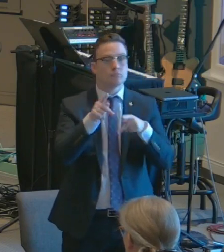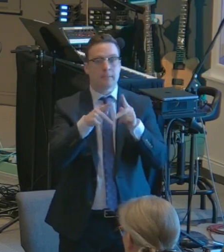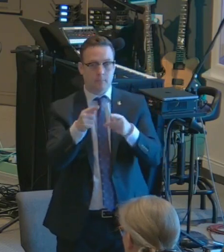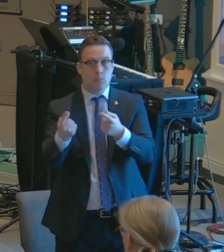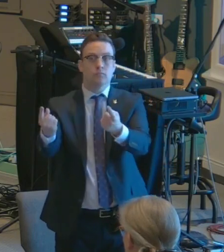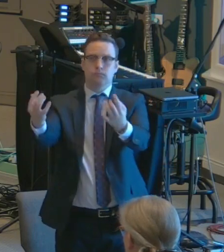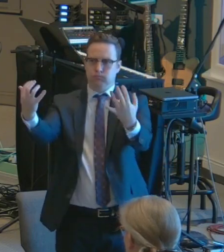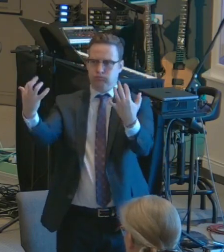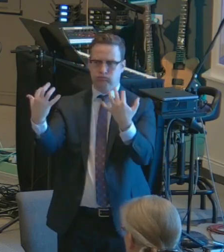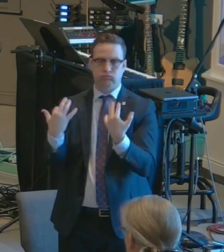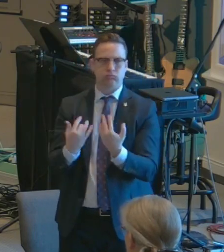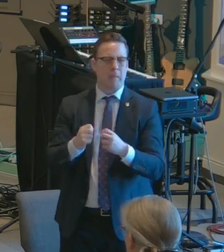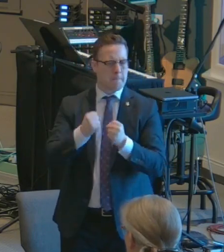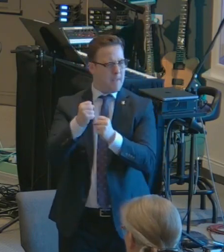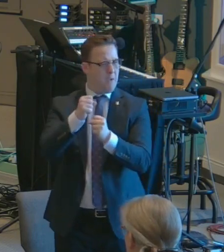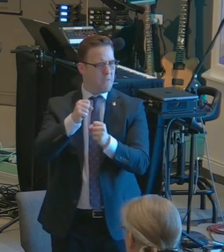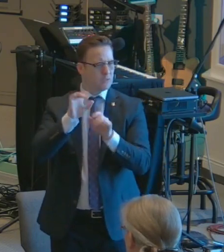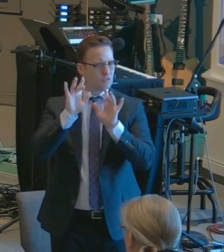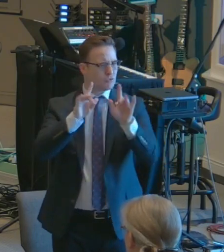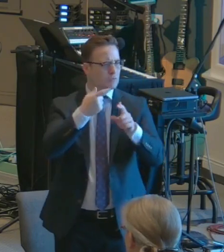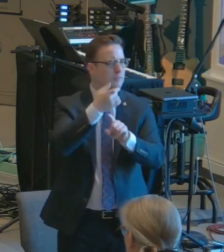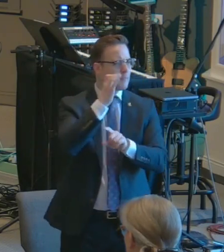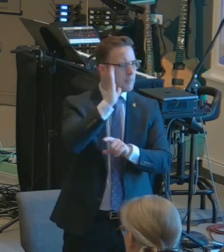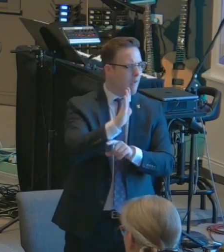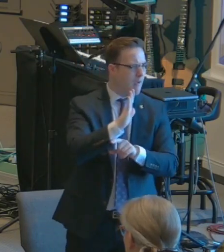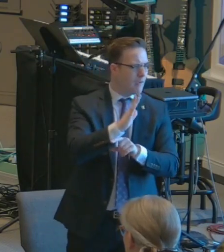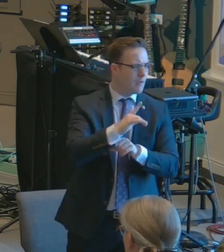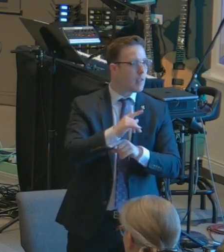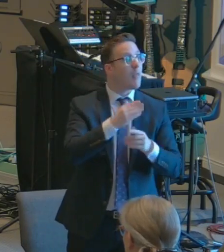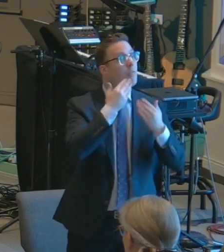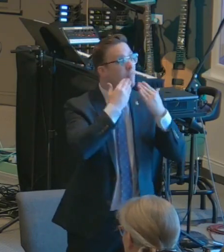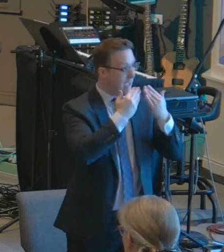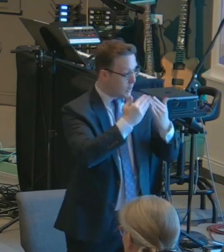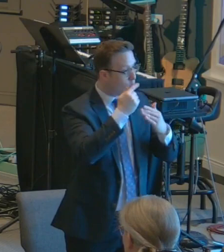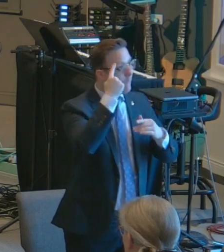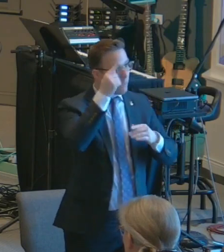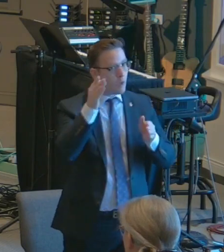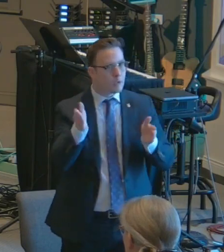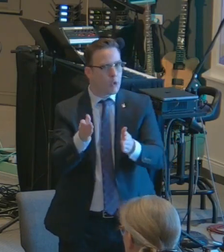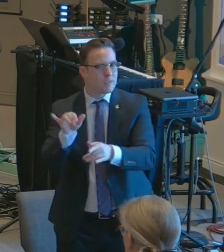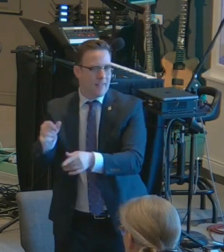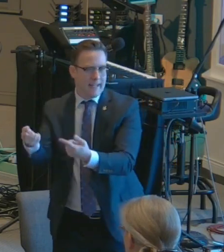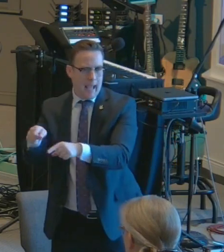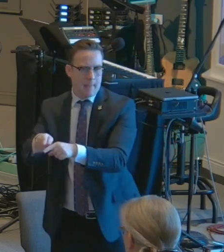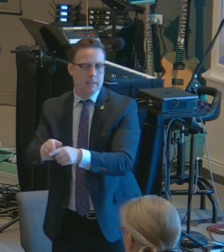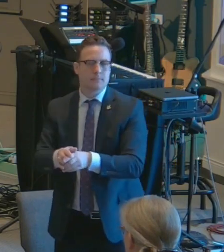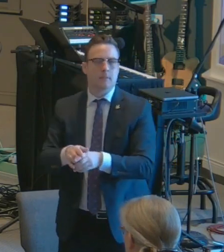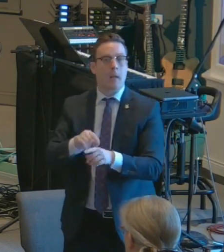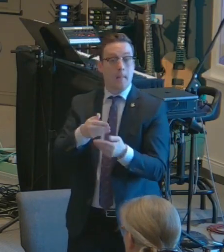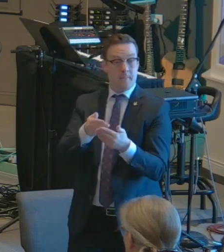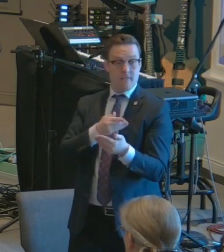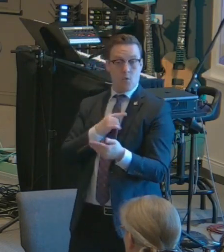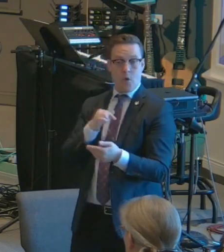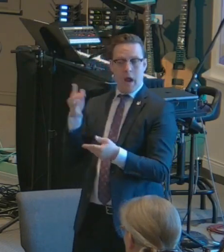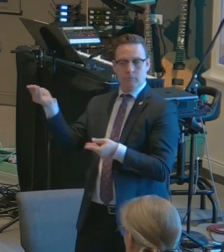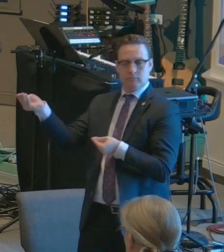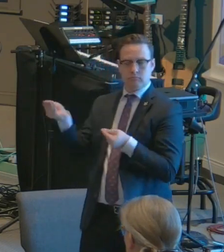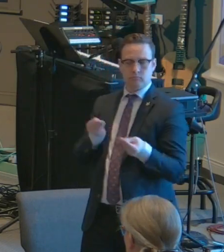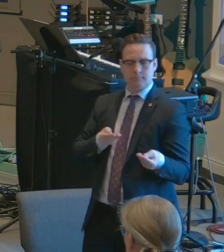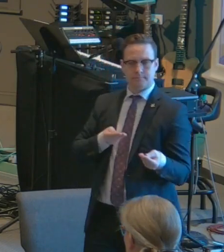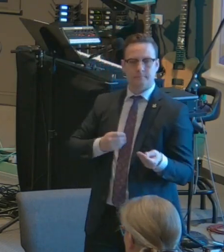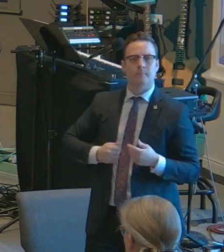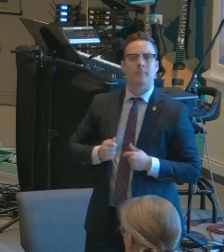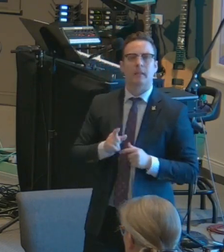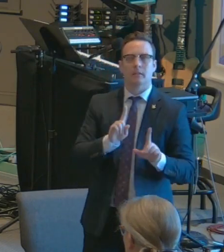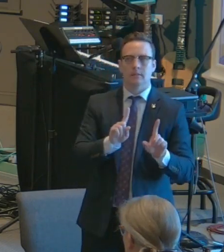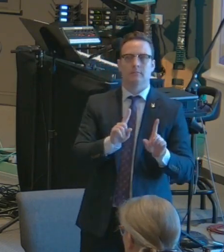powerful move of God. Thank you for encouraging that. Lastly, before I bring him to the pulpit, is I